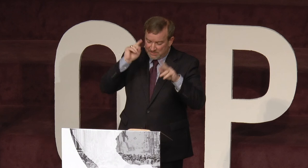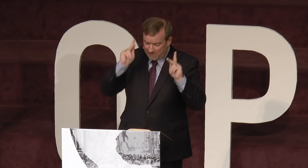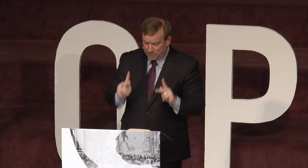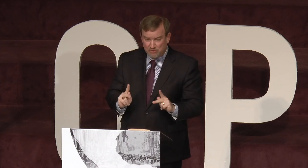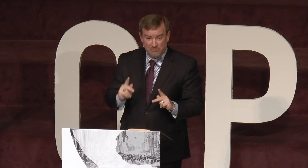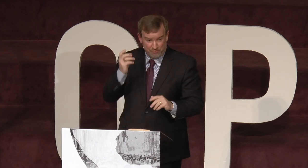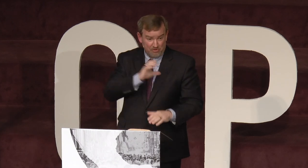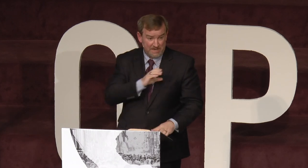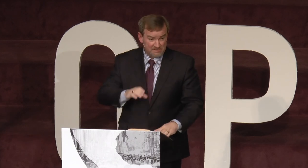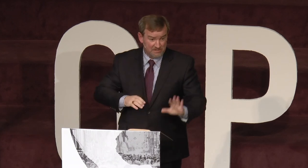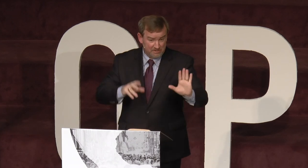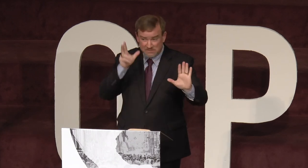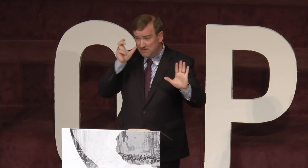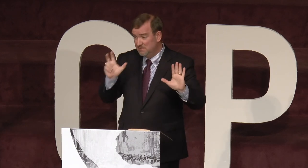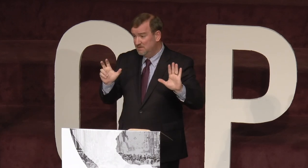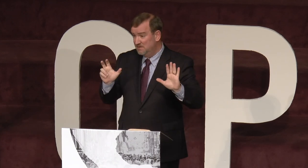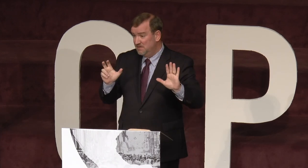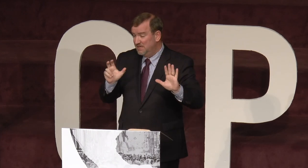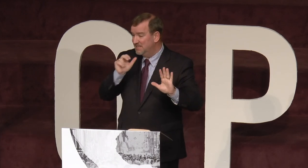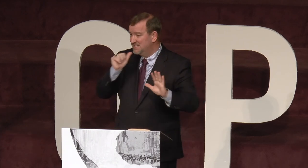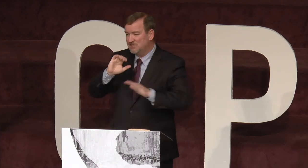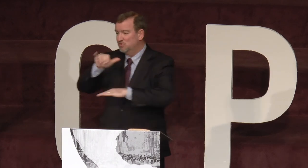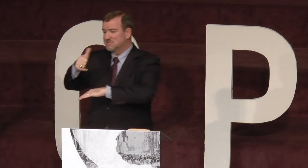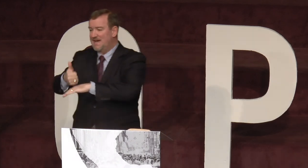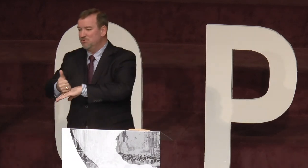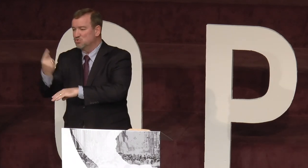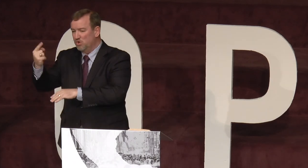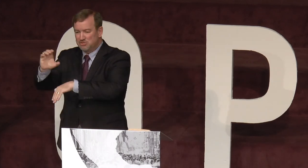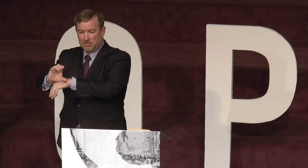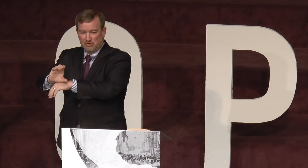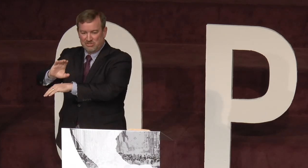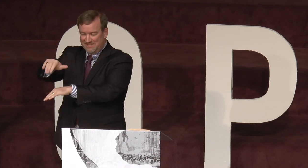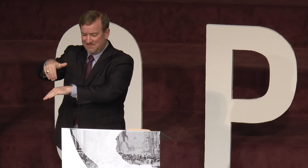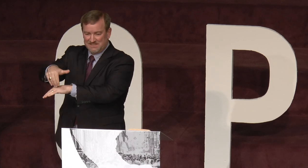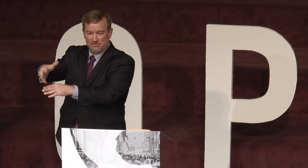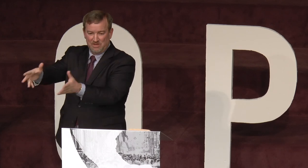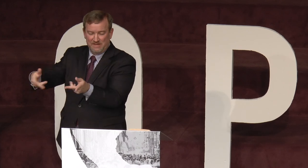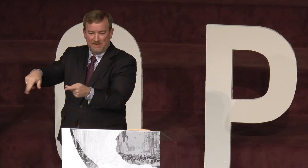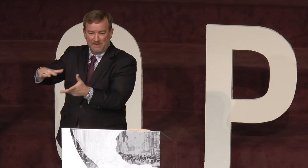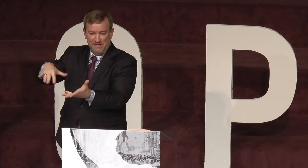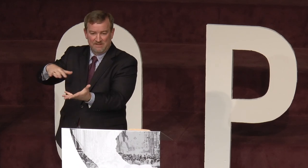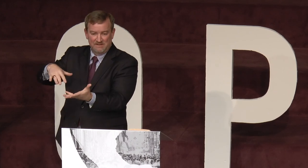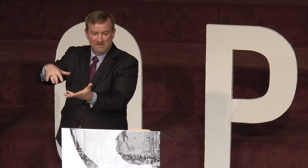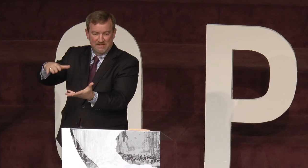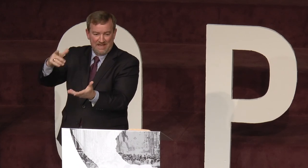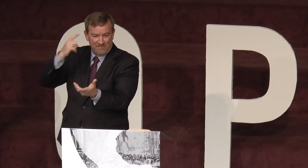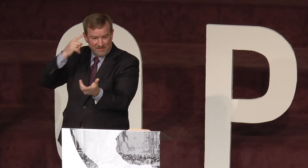a deaf person for Christ, are you listening? It's not to establish one church in the center of an area and think